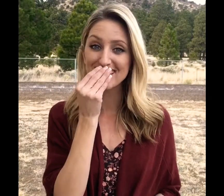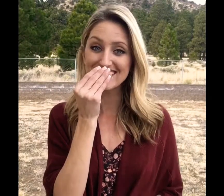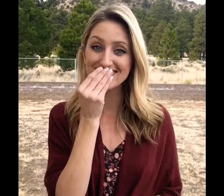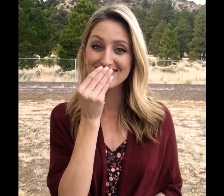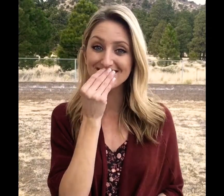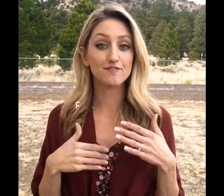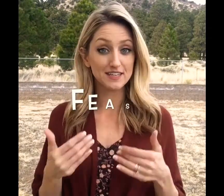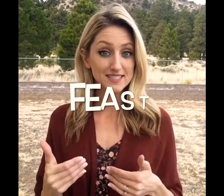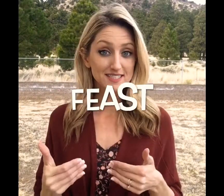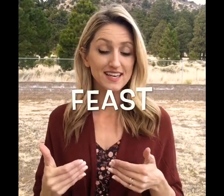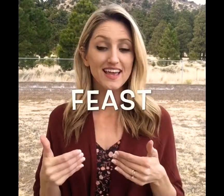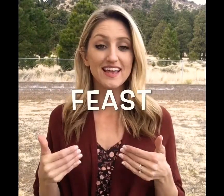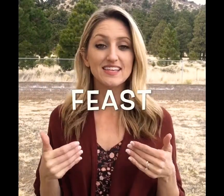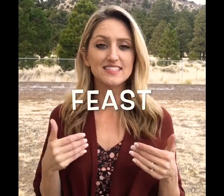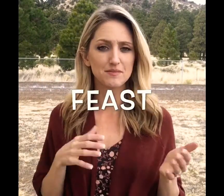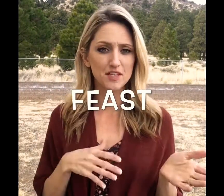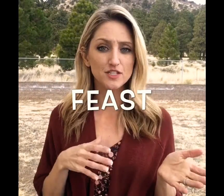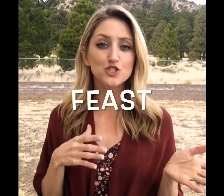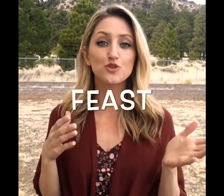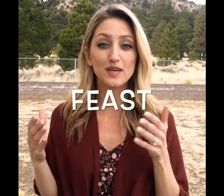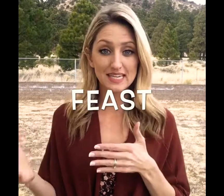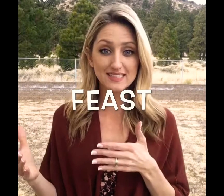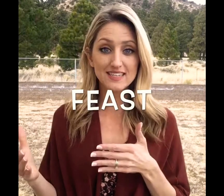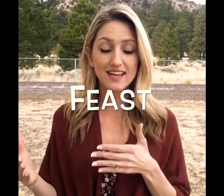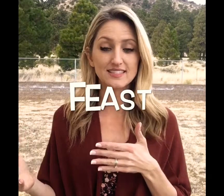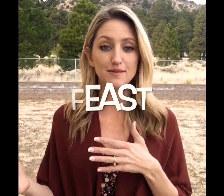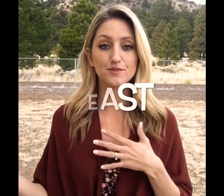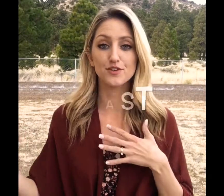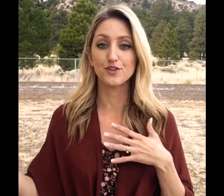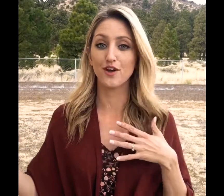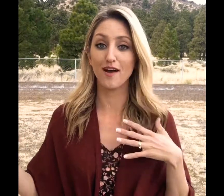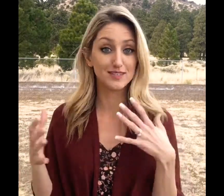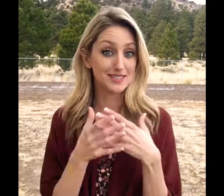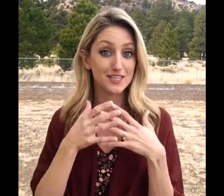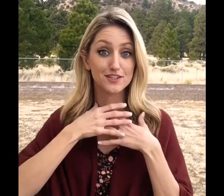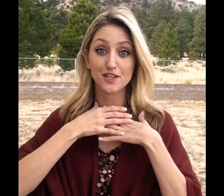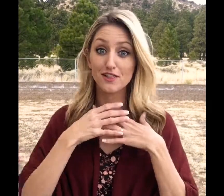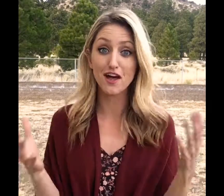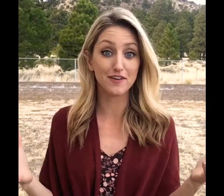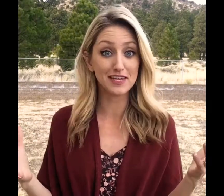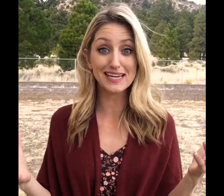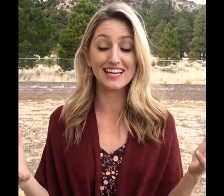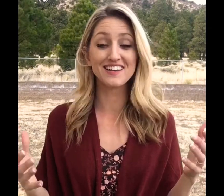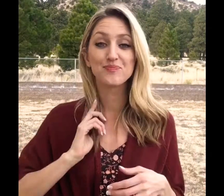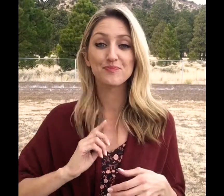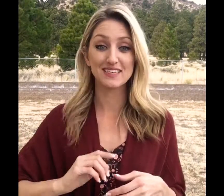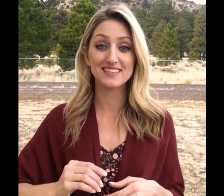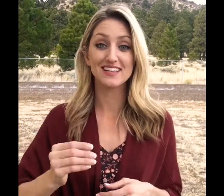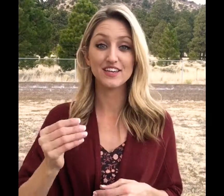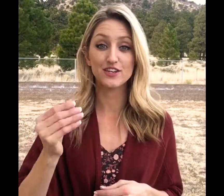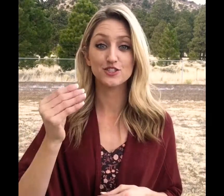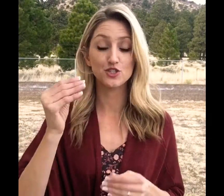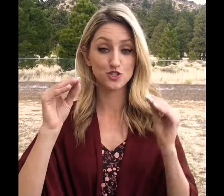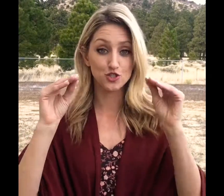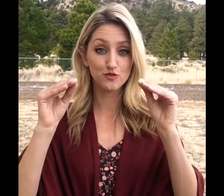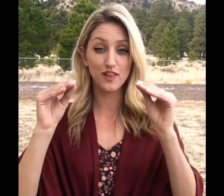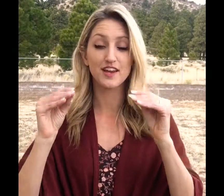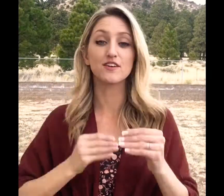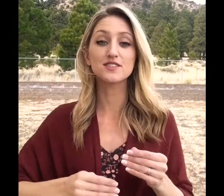Eat. Feast is similar to eat except obviously there's a lot of eating. Basically you're two flat O's